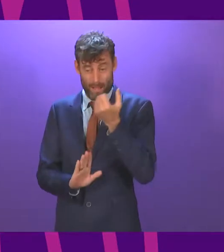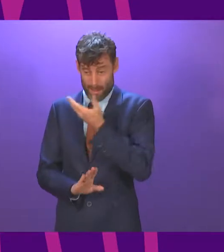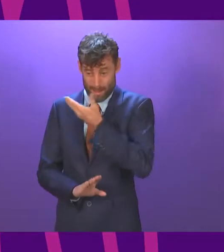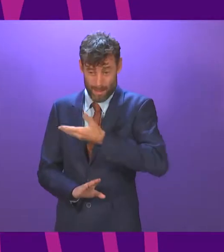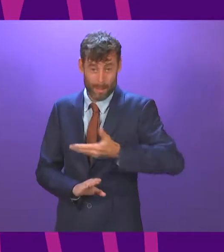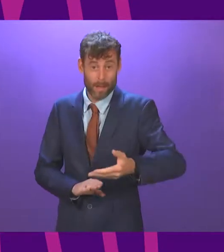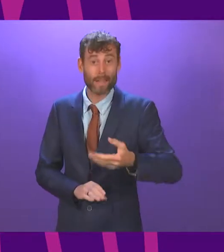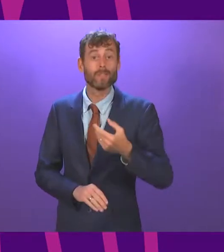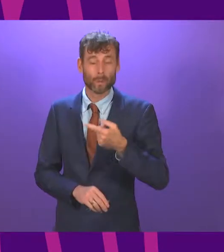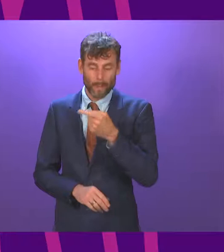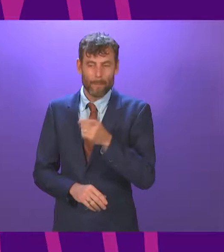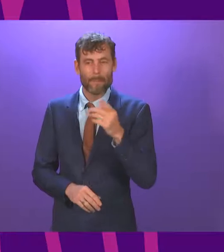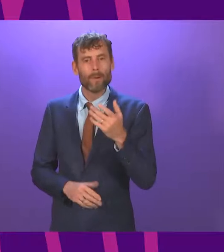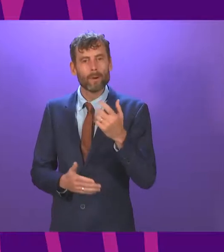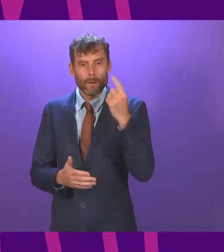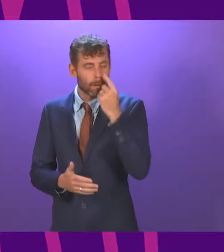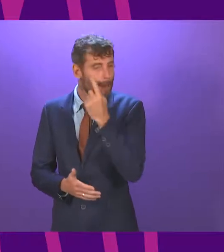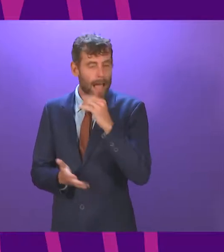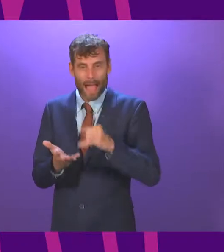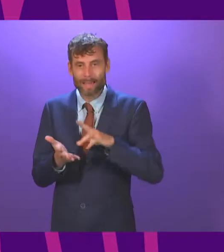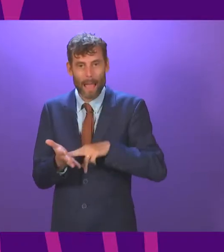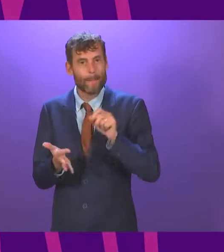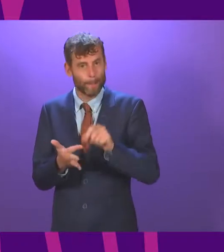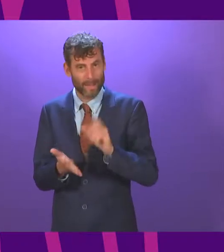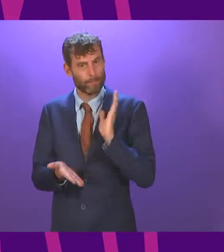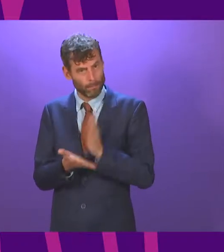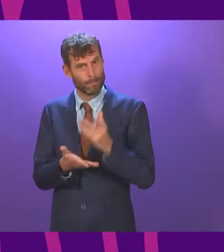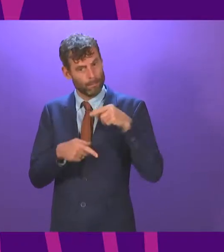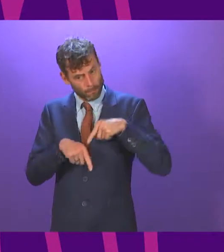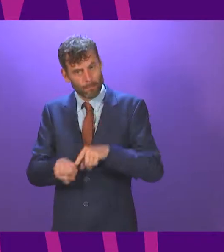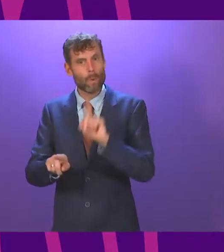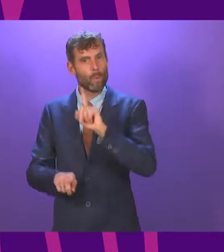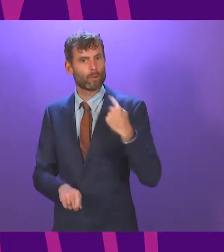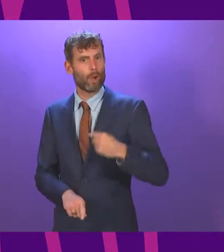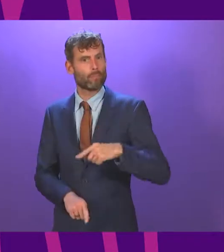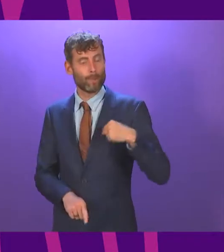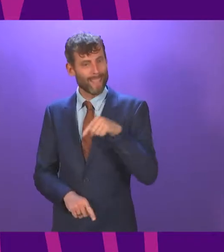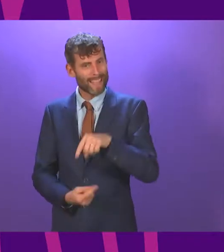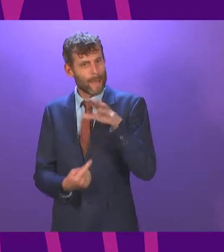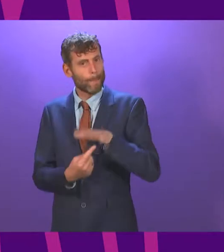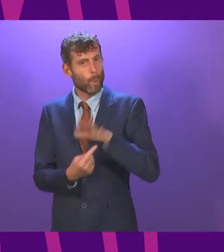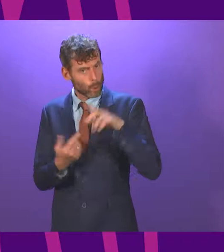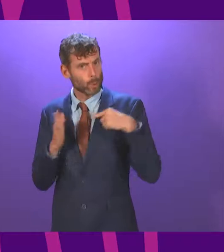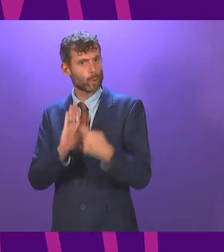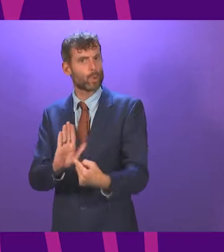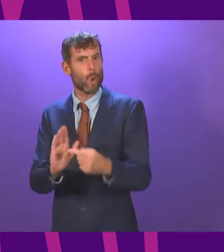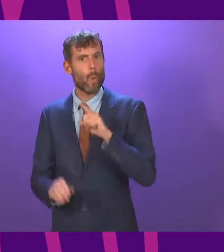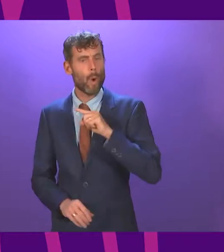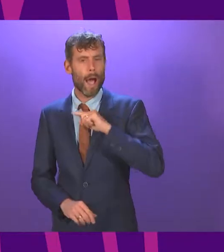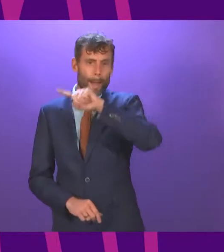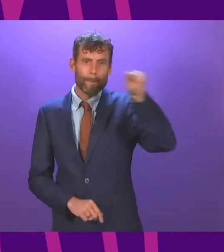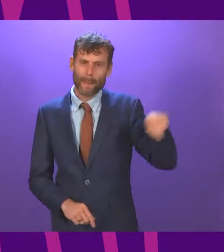are tangible actions that prove that the S&P does what it says will. That is important because it replays voter trust,